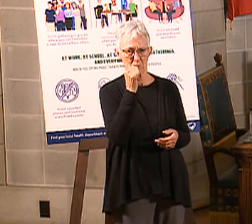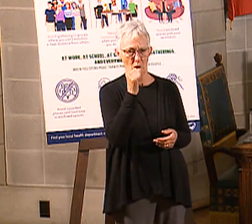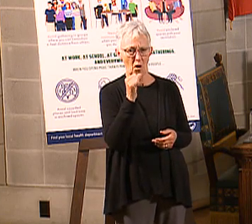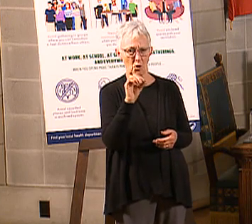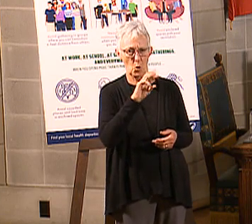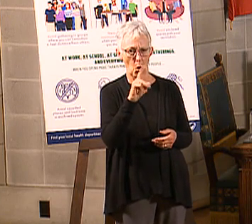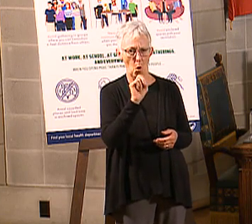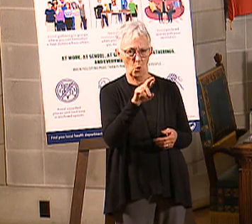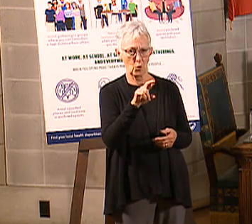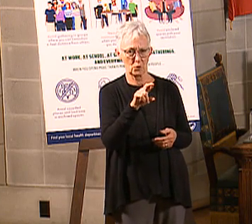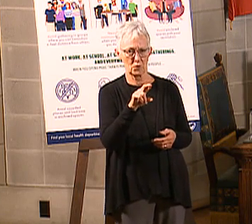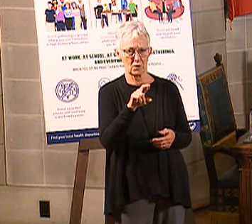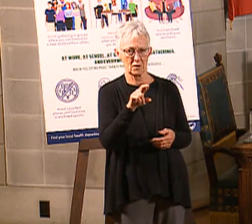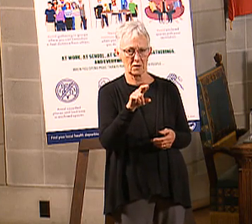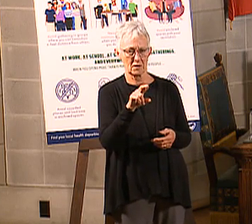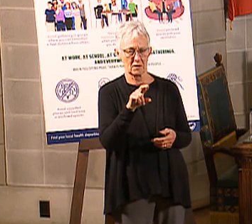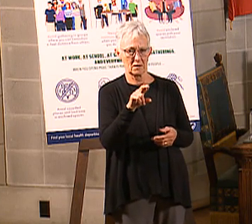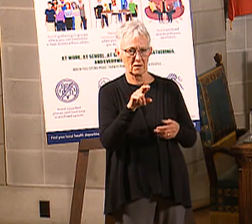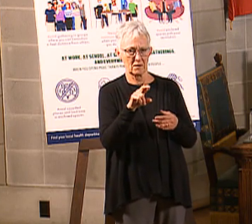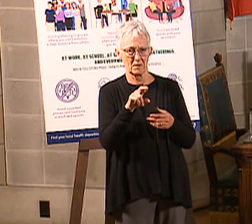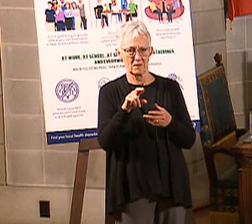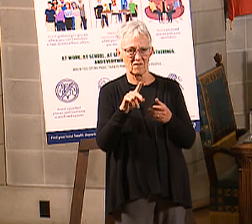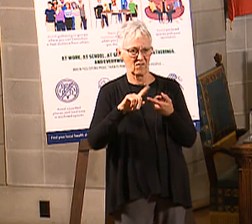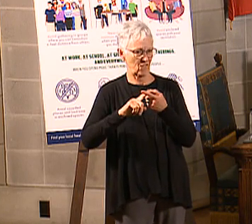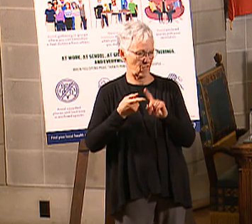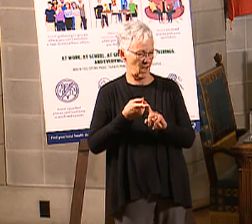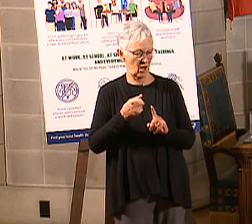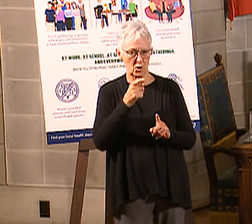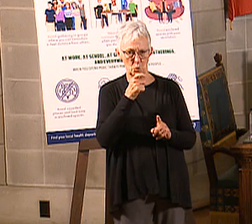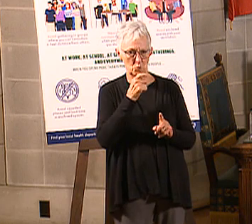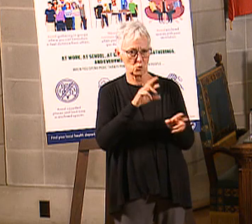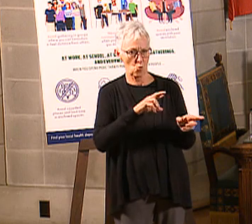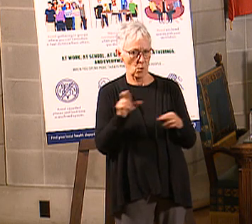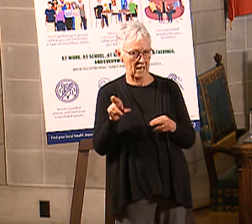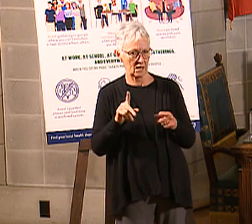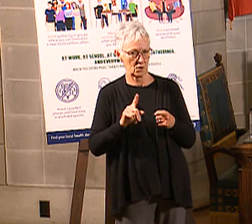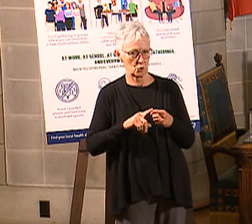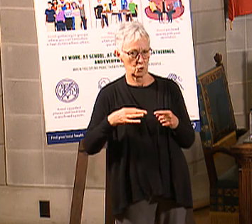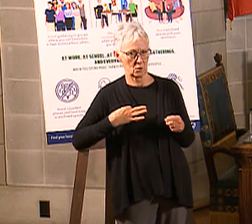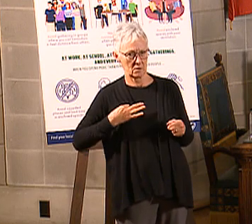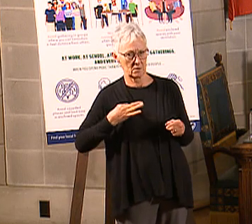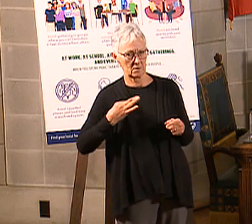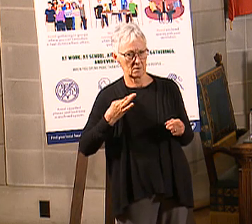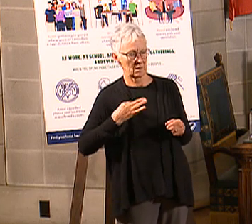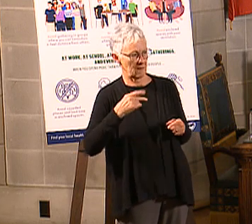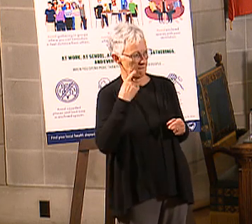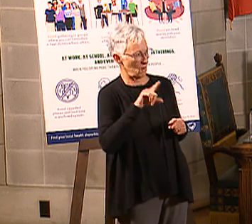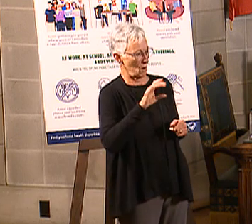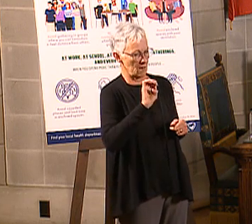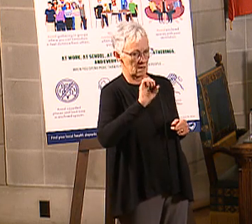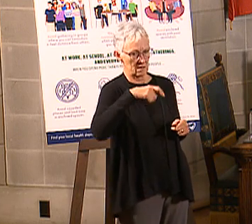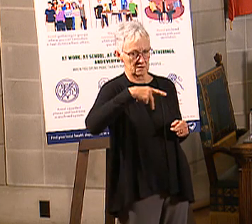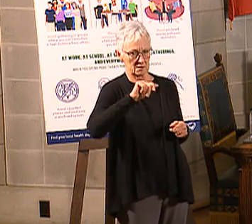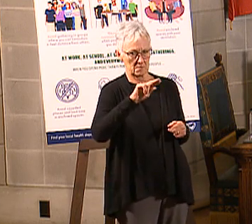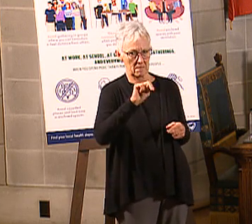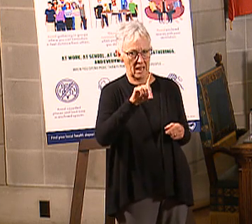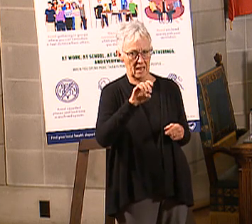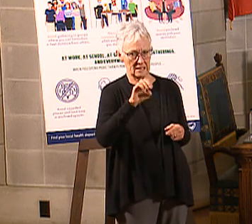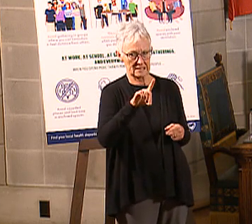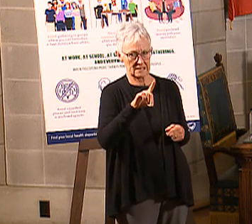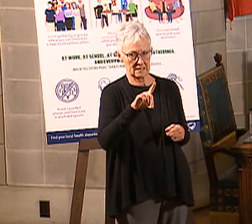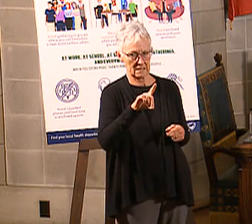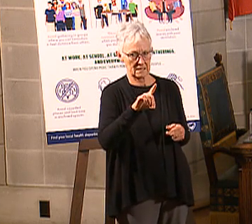or a chomping at bit to apply for your expanded relief. He says the website is down low right now. So,